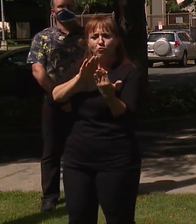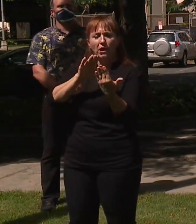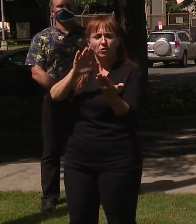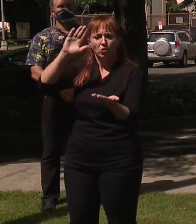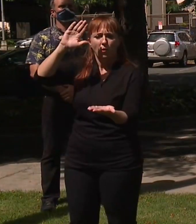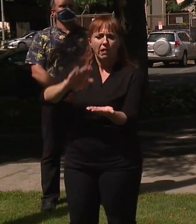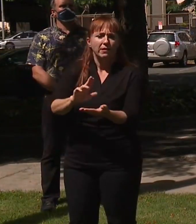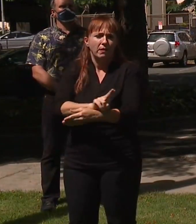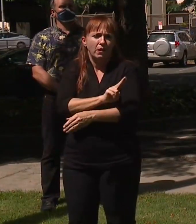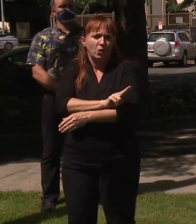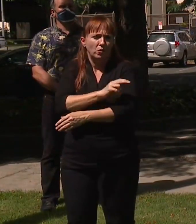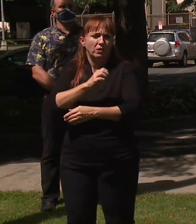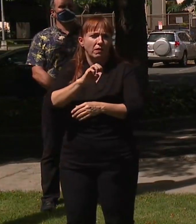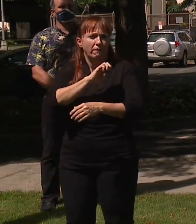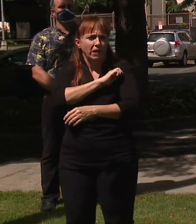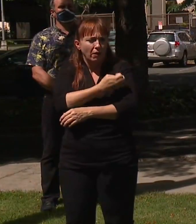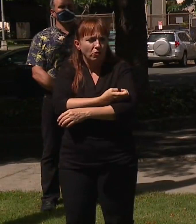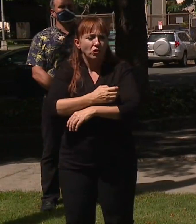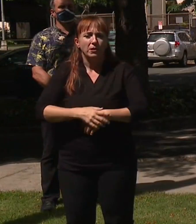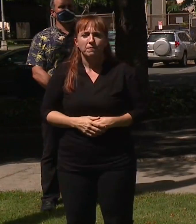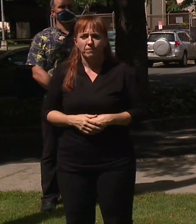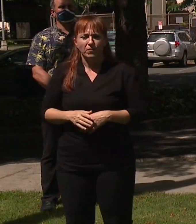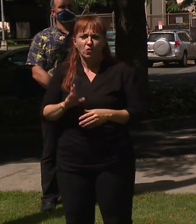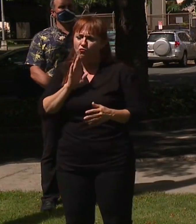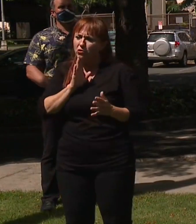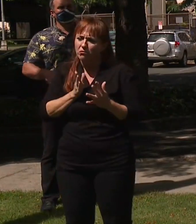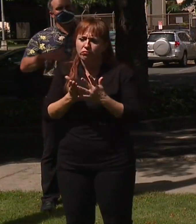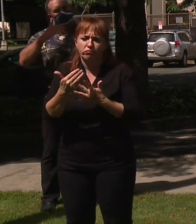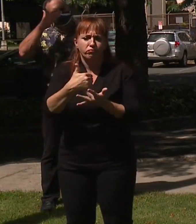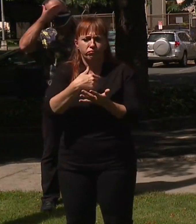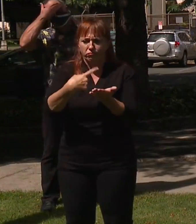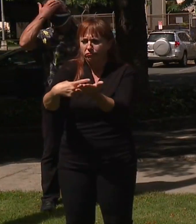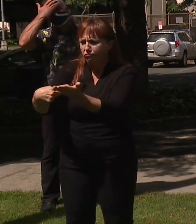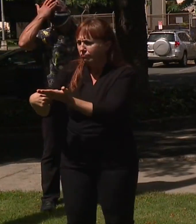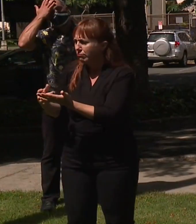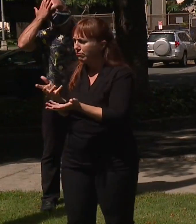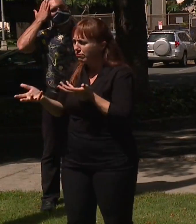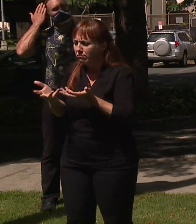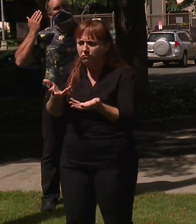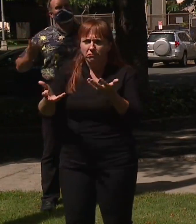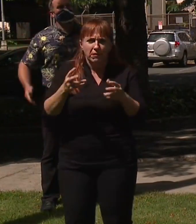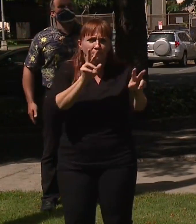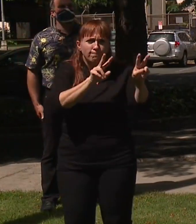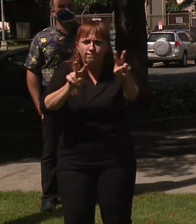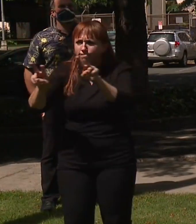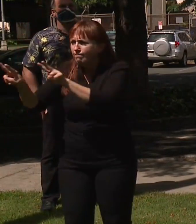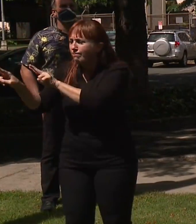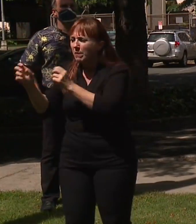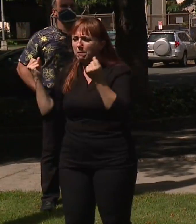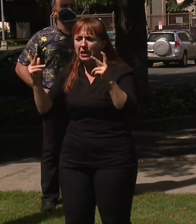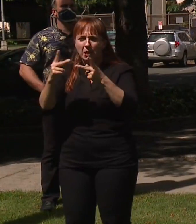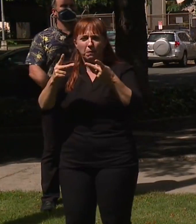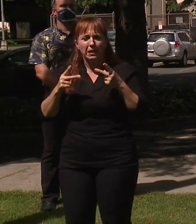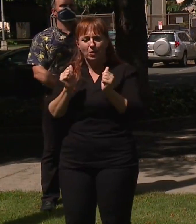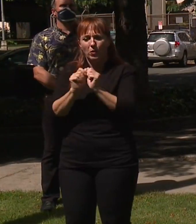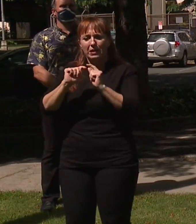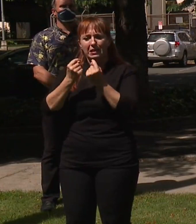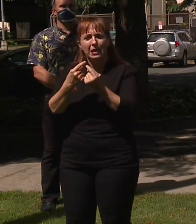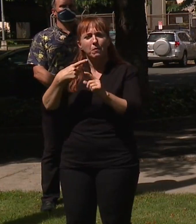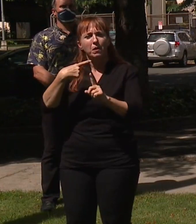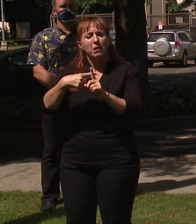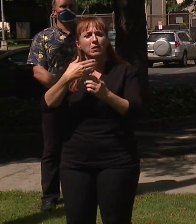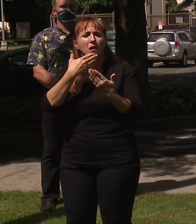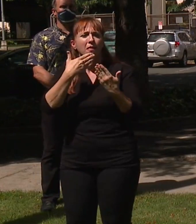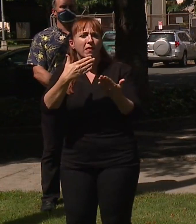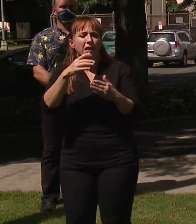it's very, very thorough. I will say, I've been out there working alongside my team and also just want to really thank the Department of Parks and